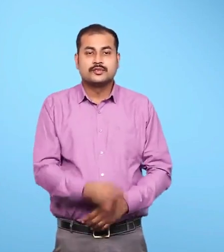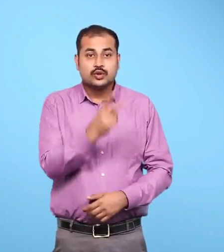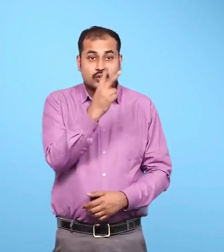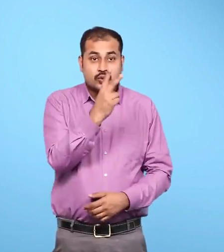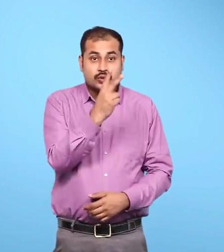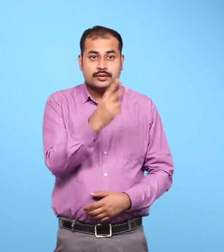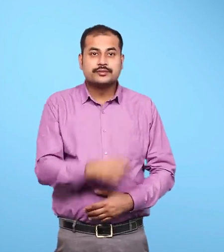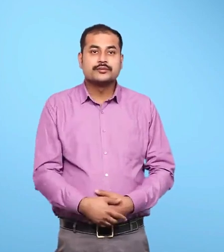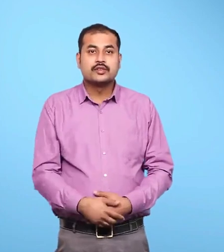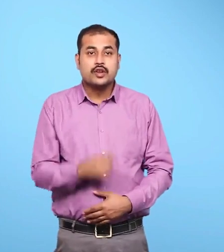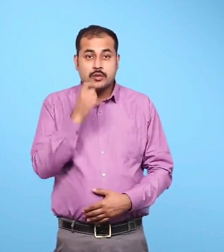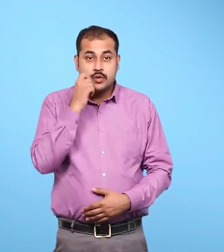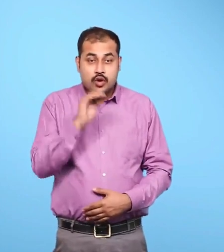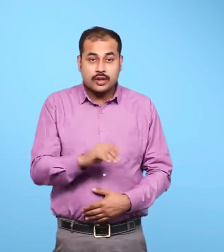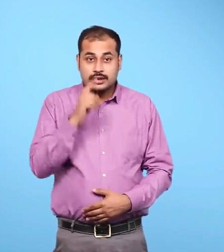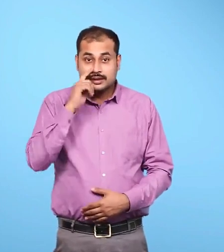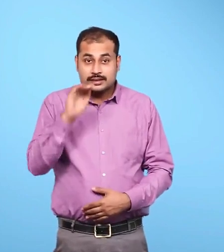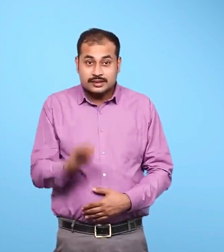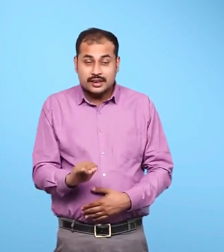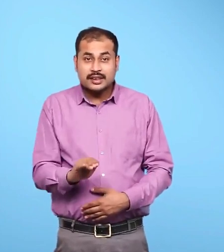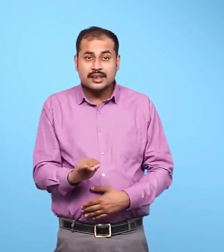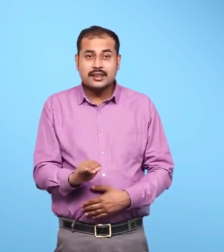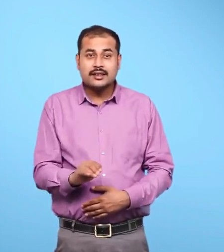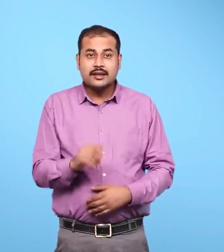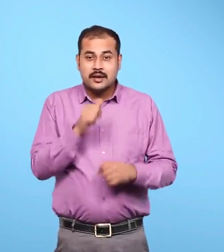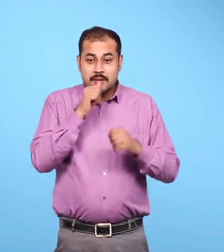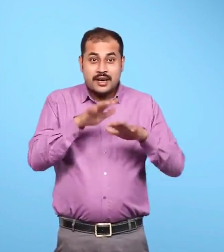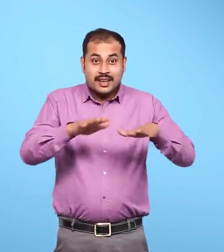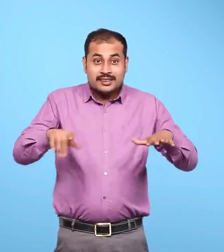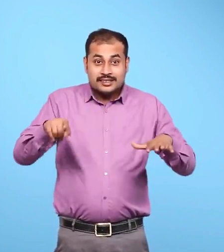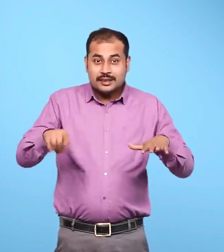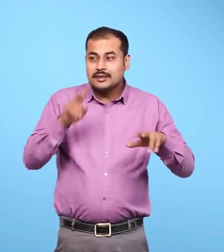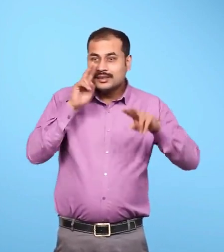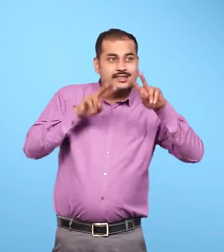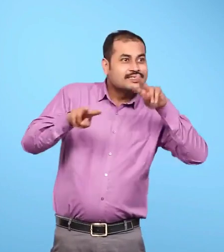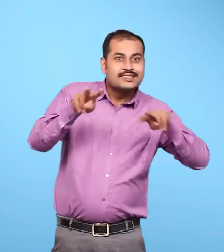The boys and girls went to, blank, seaside for a picnic.